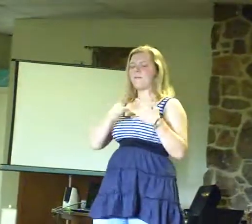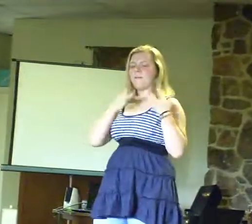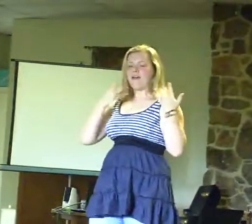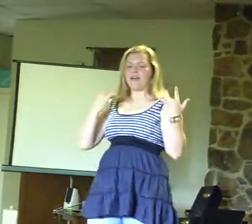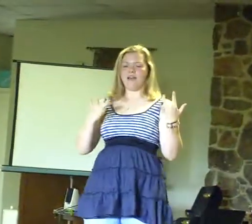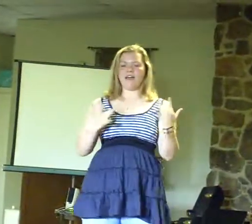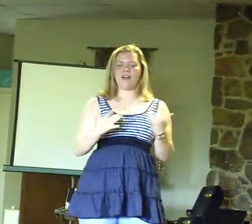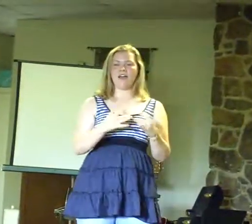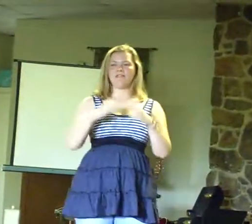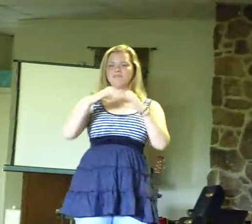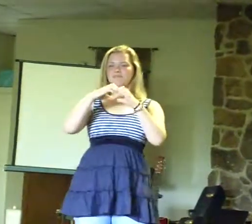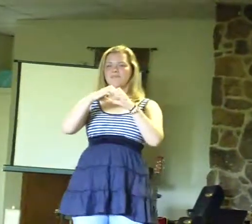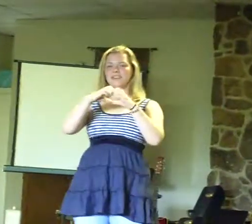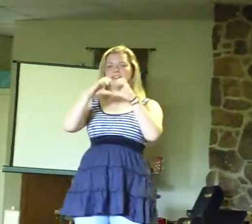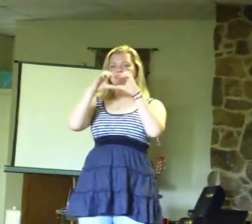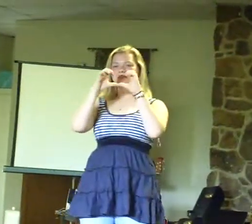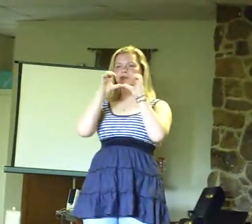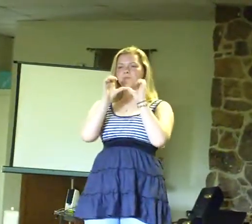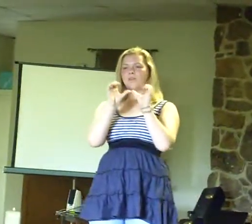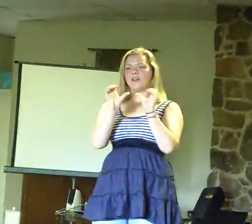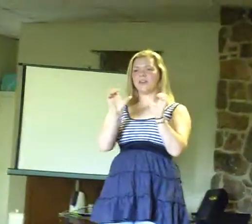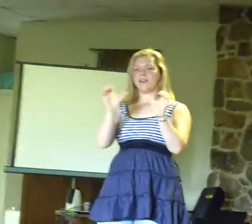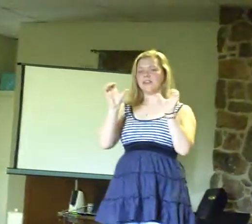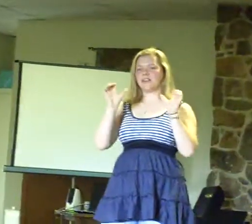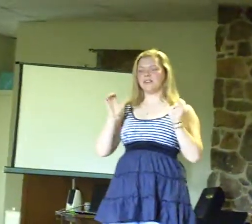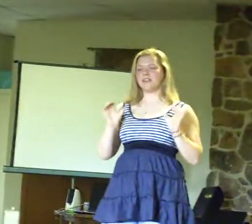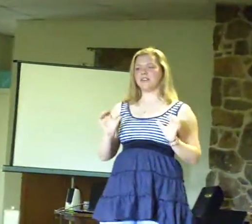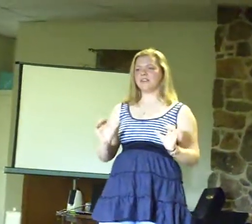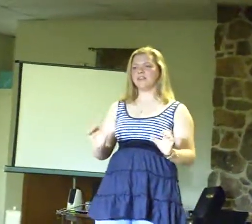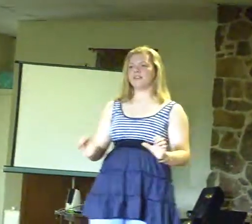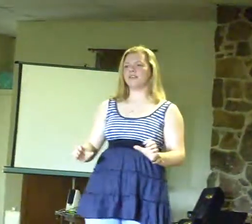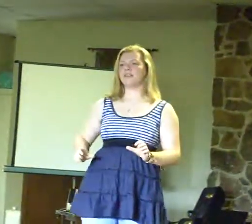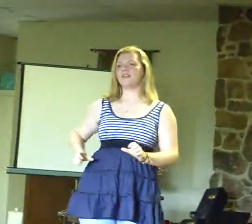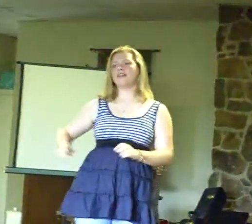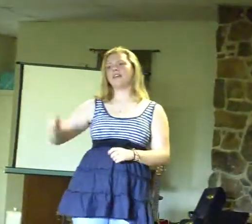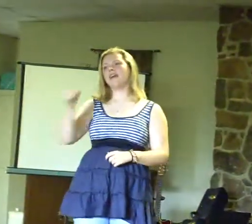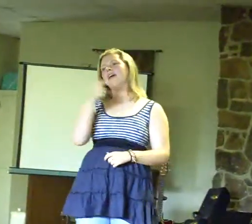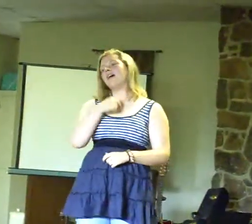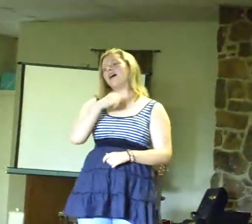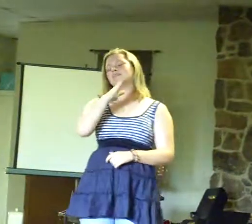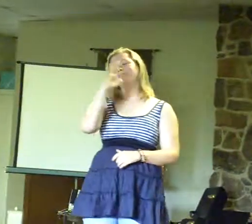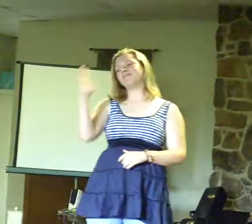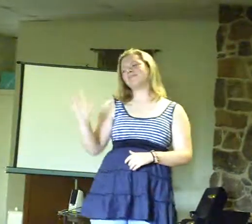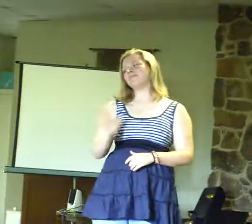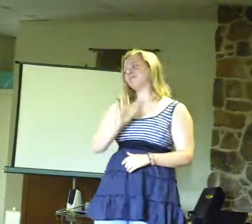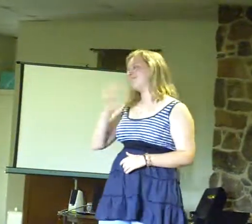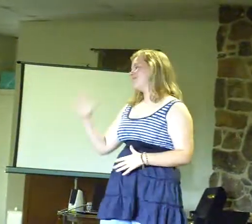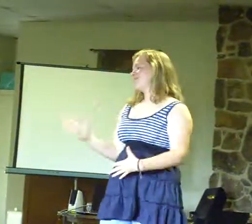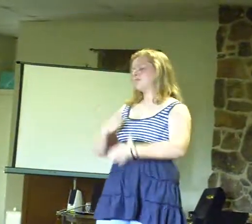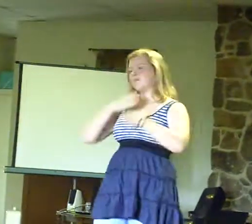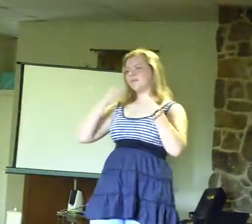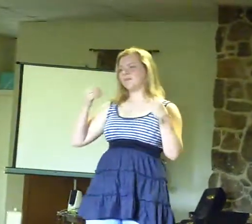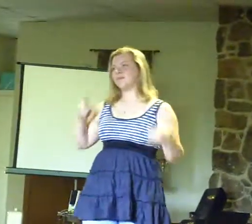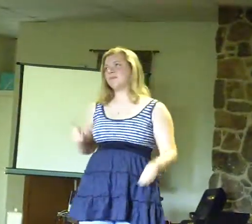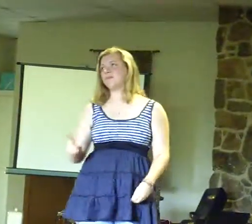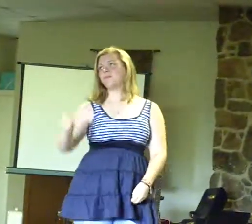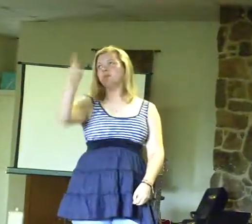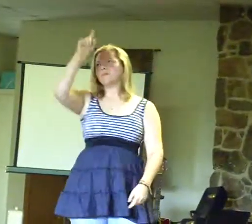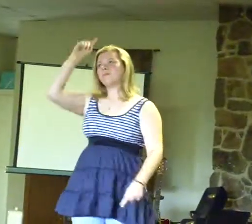my heart is breaking, I never leave you.